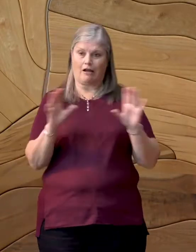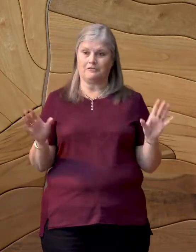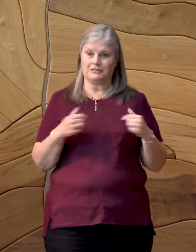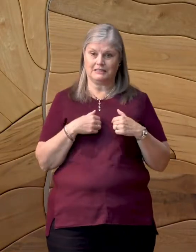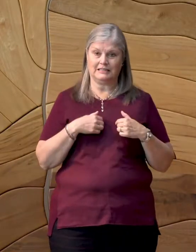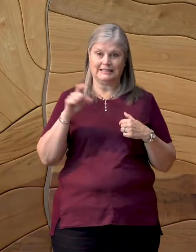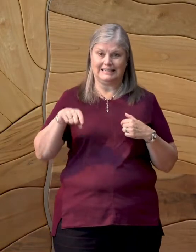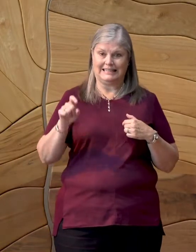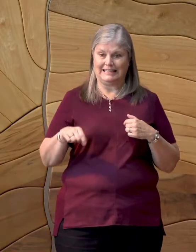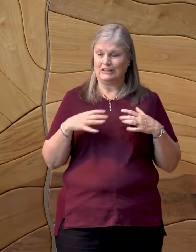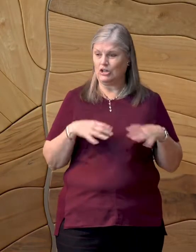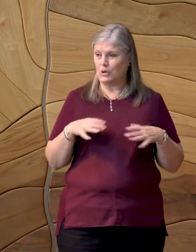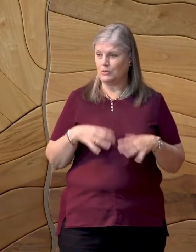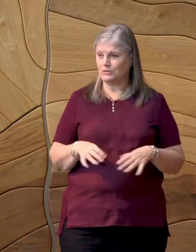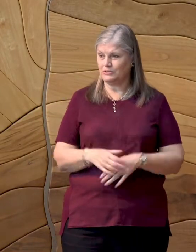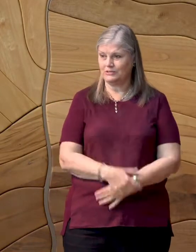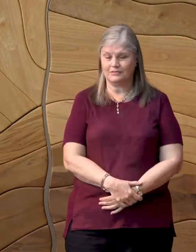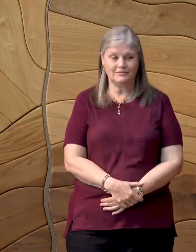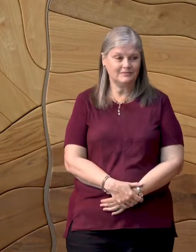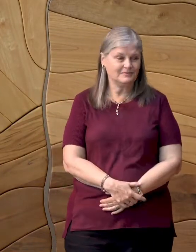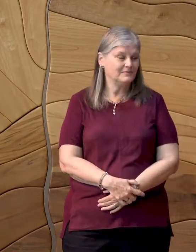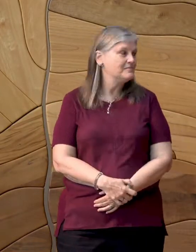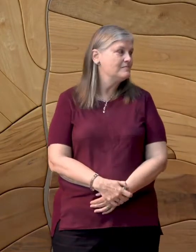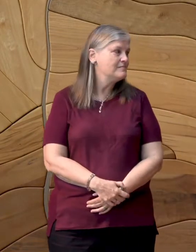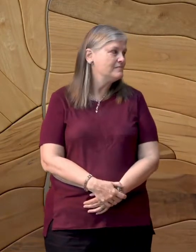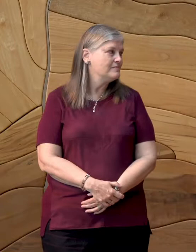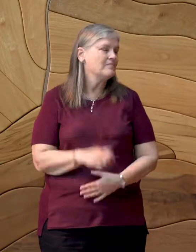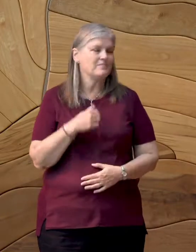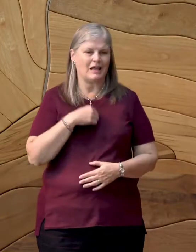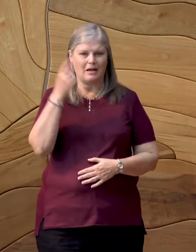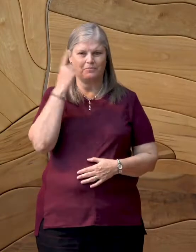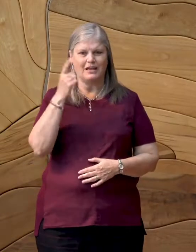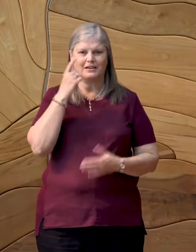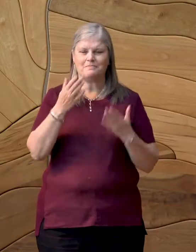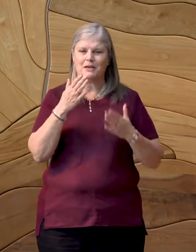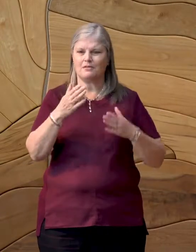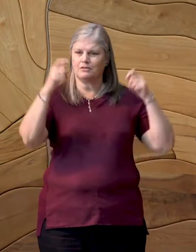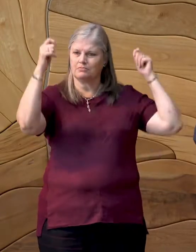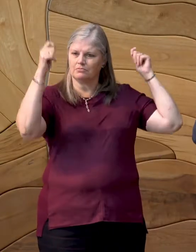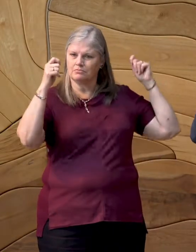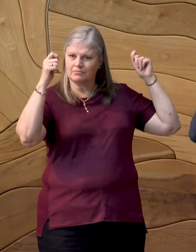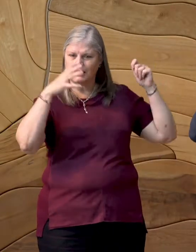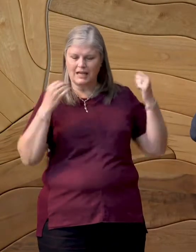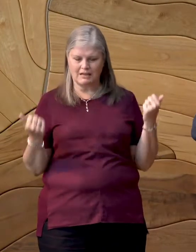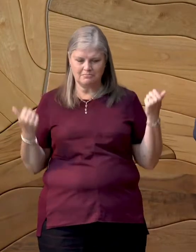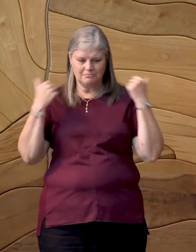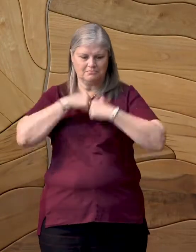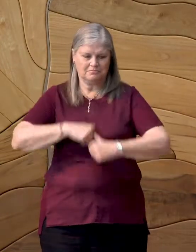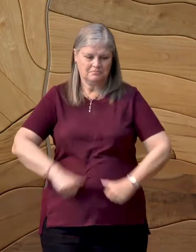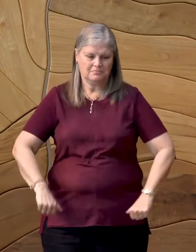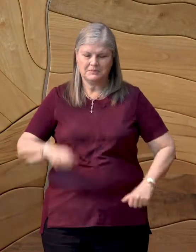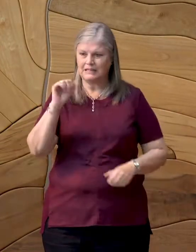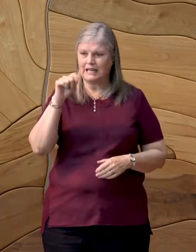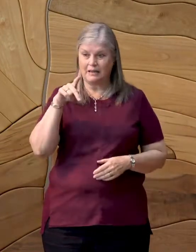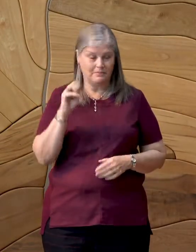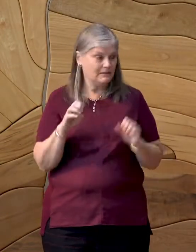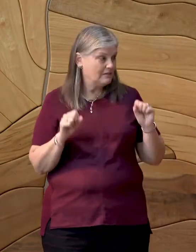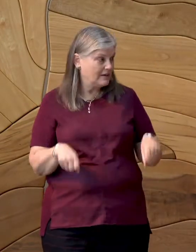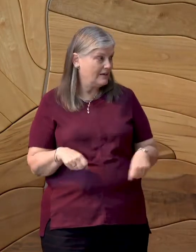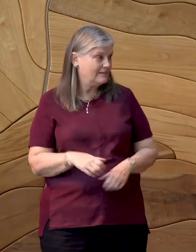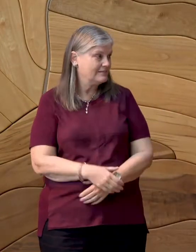I could use a new outfit or two. I'm thinking a sombrero and a cape. Could you do that?